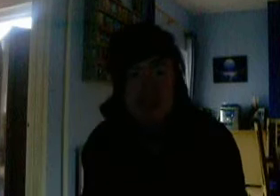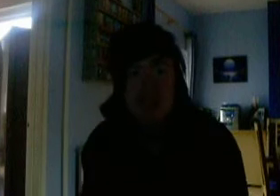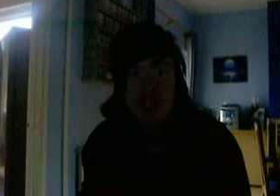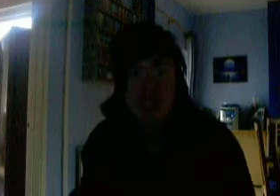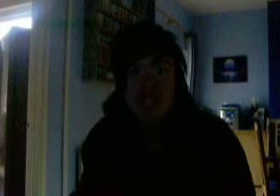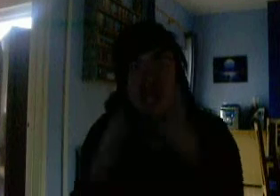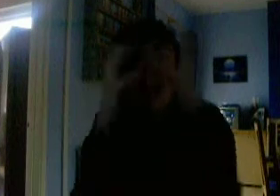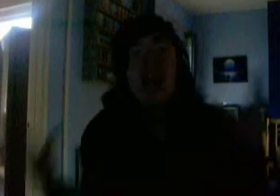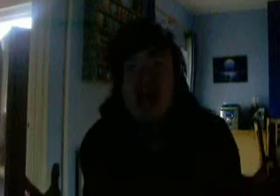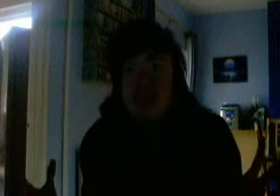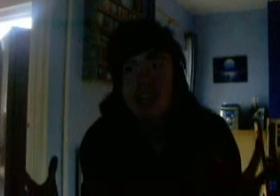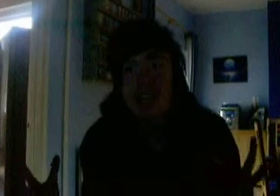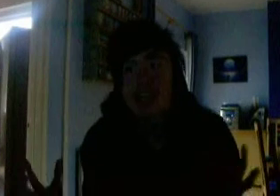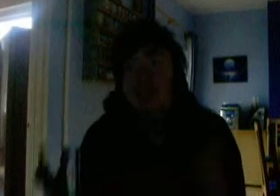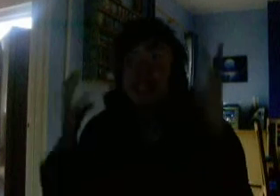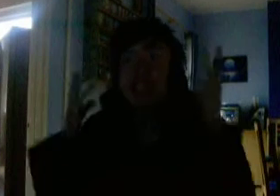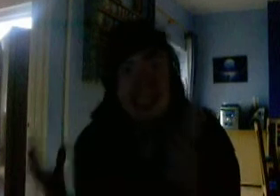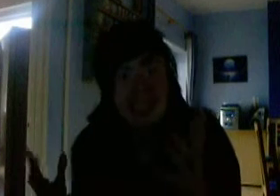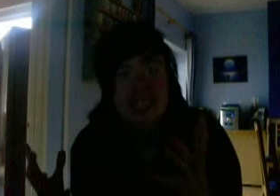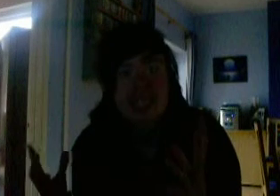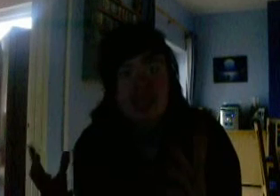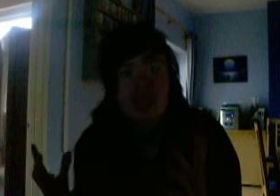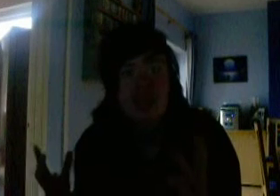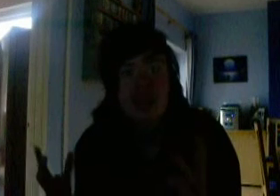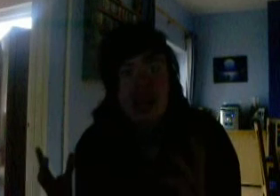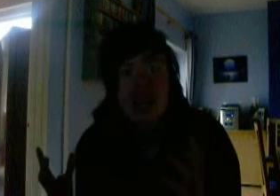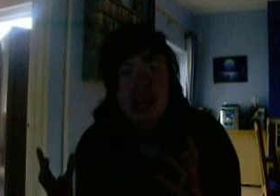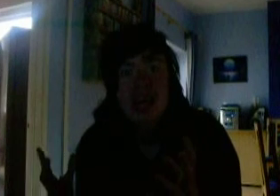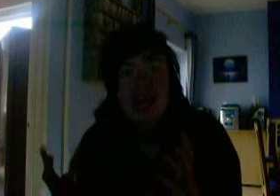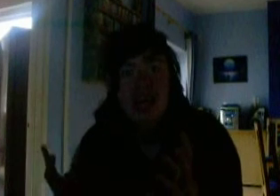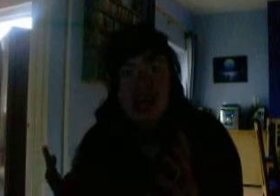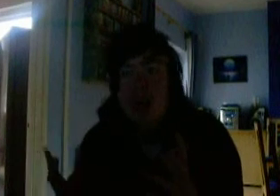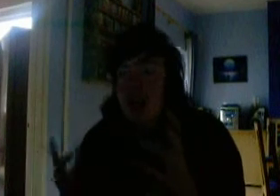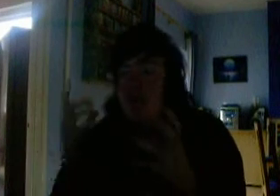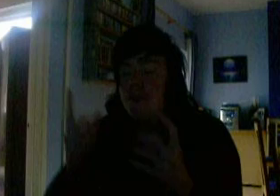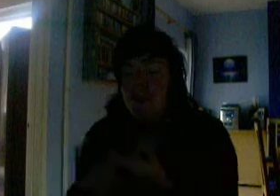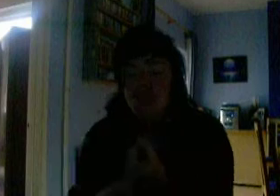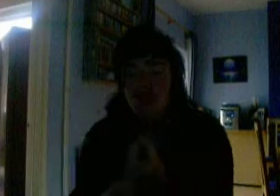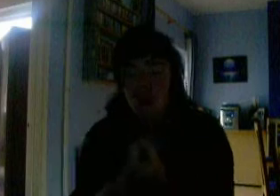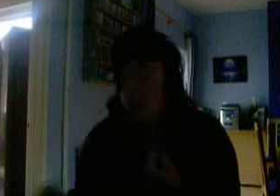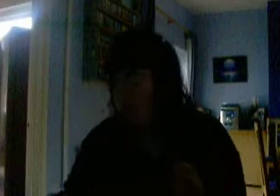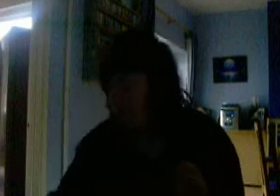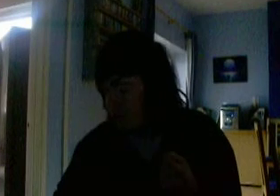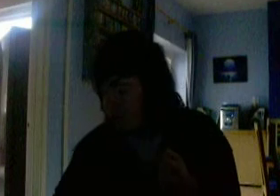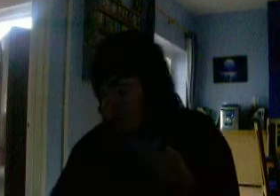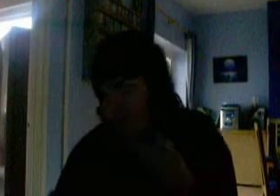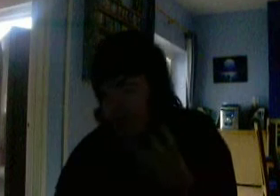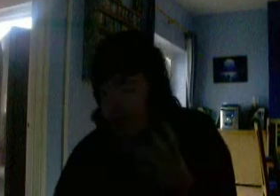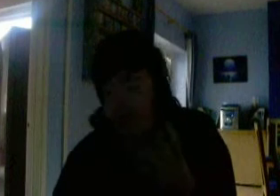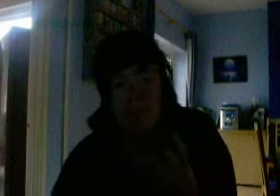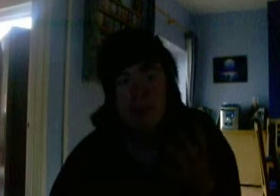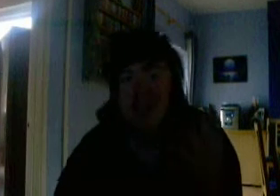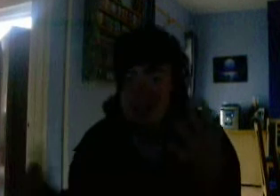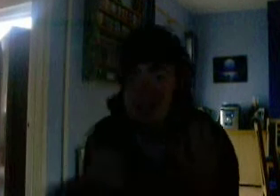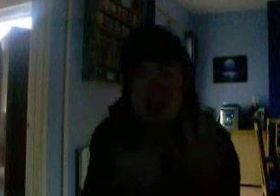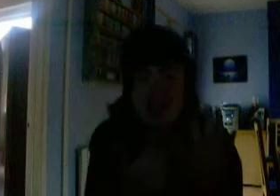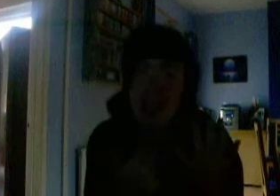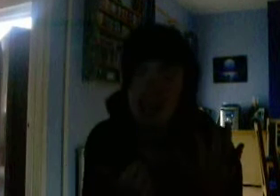franchises ever? Shit. Okay. First of all, okay, you play six camp